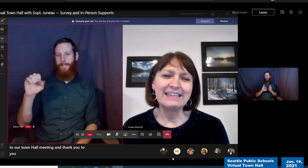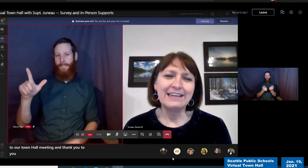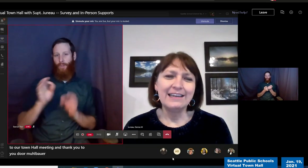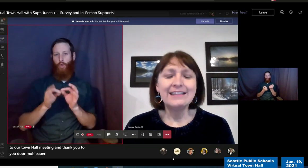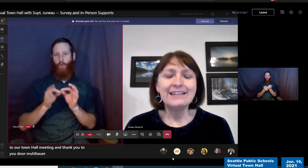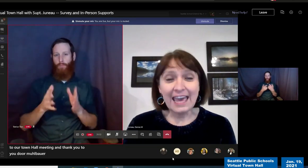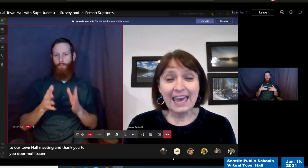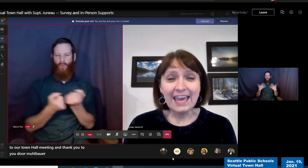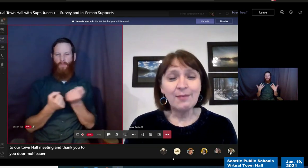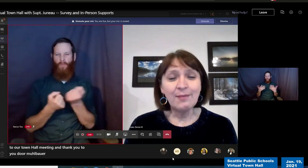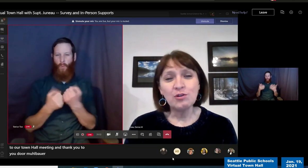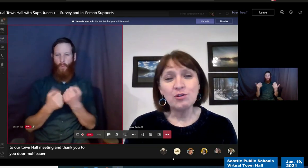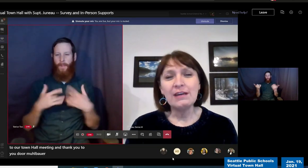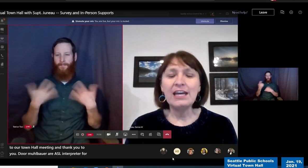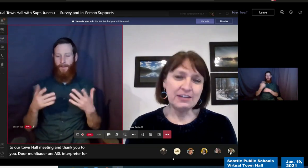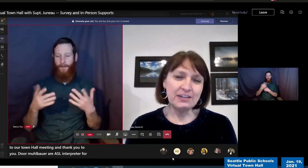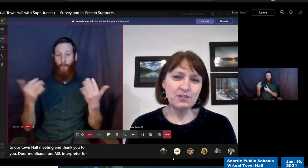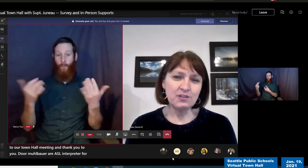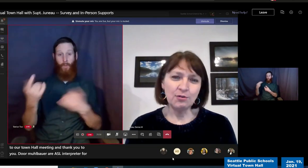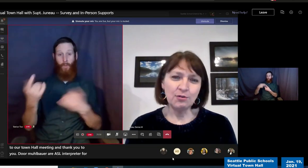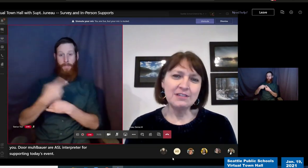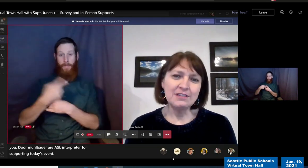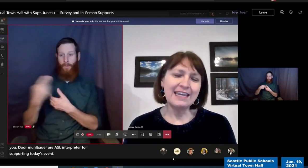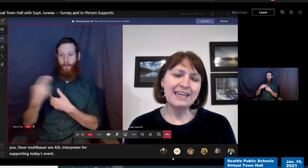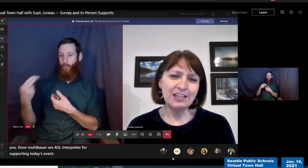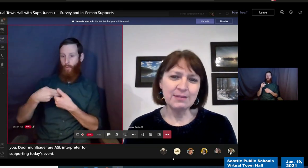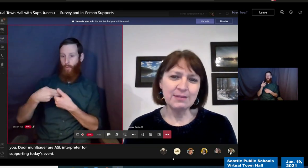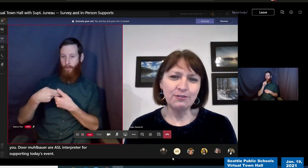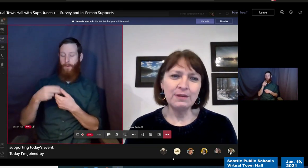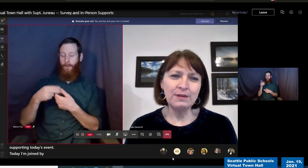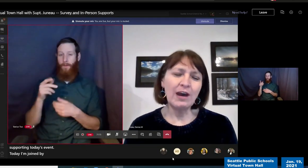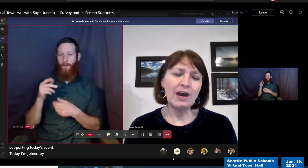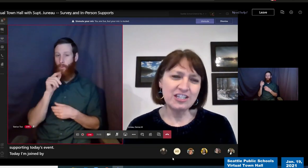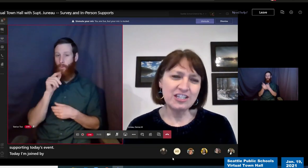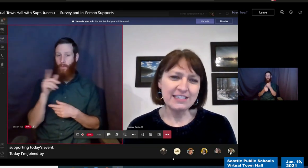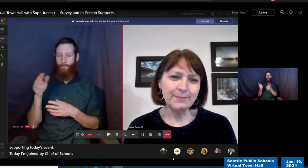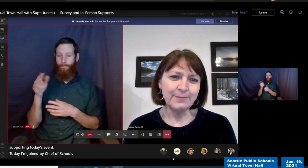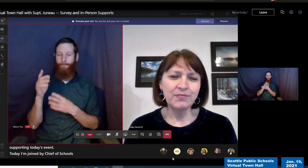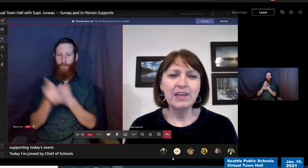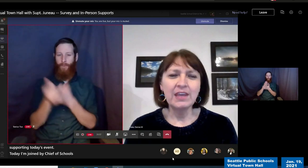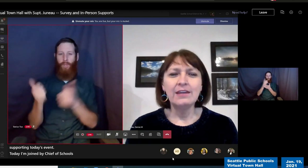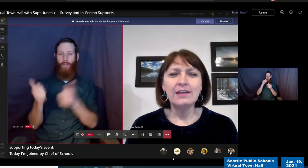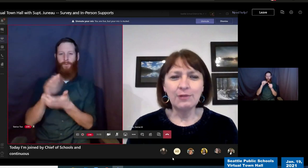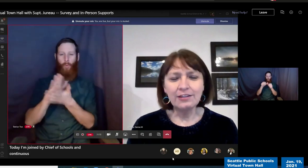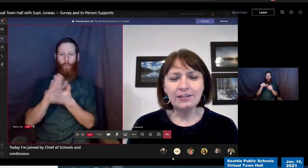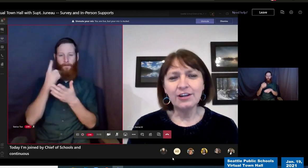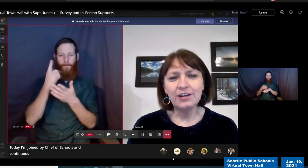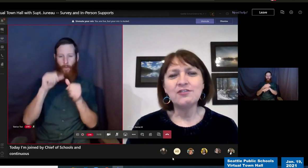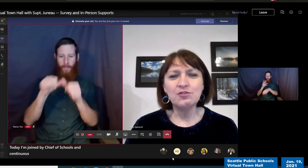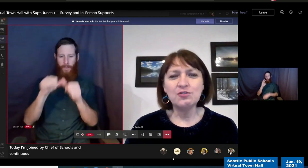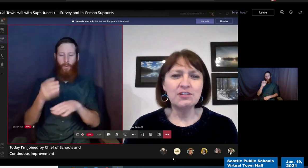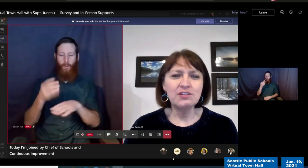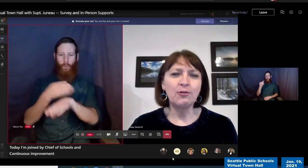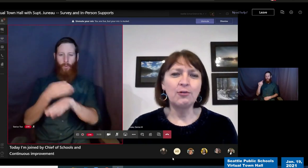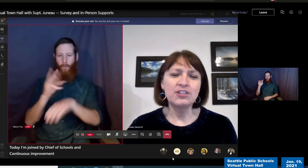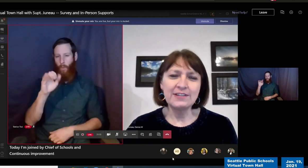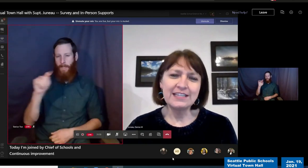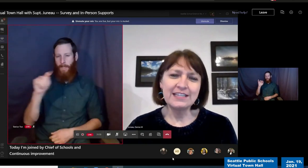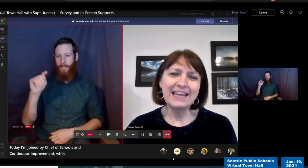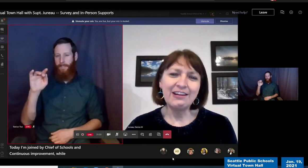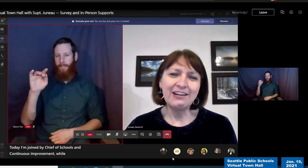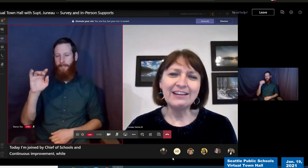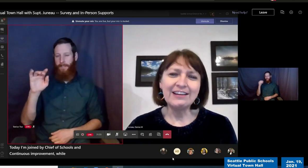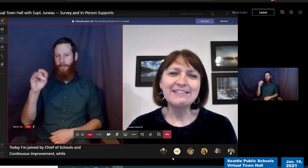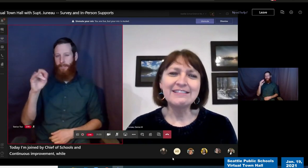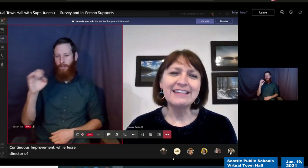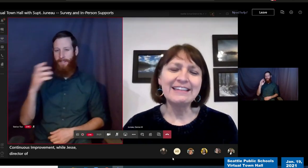Today I'm joined by Chief of Schools and Continuous Improvement, Wyatt Jessie, Director of Student Support Services, Carrie